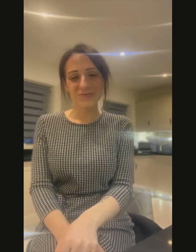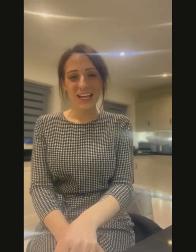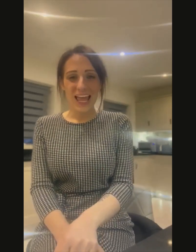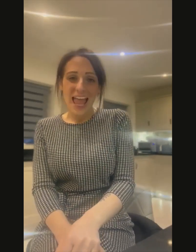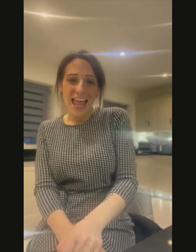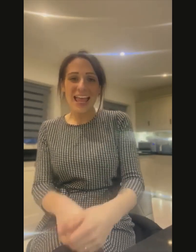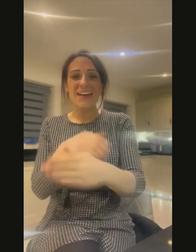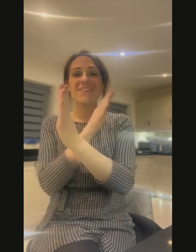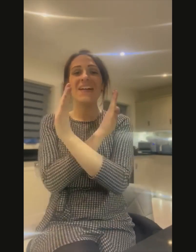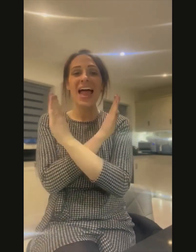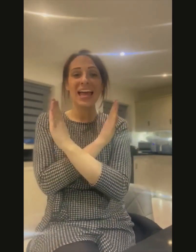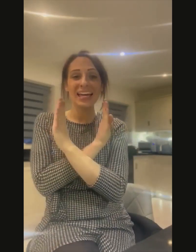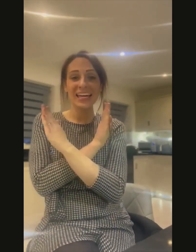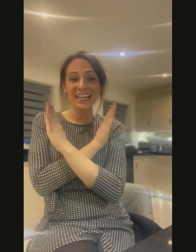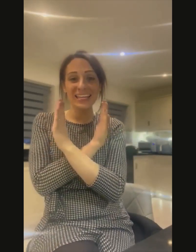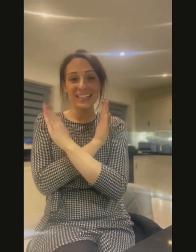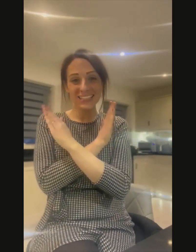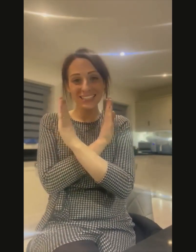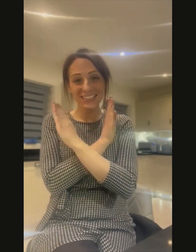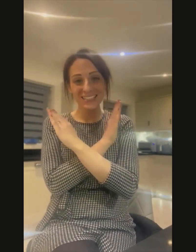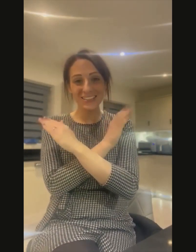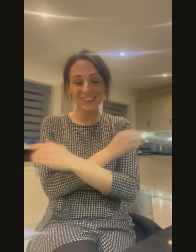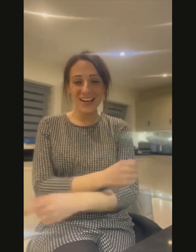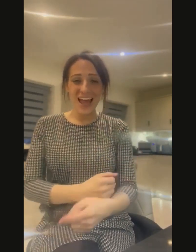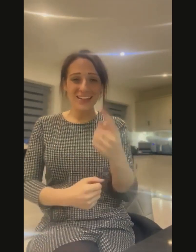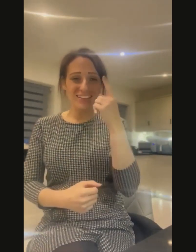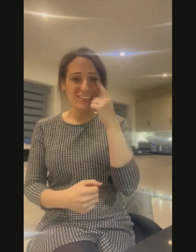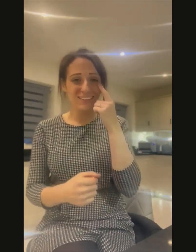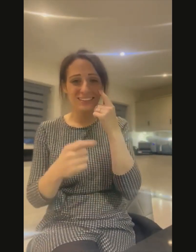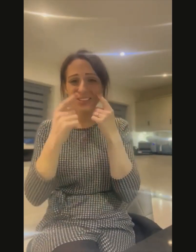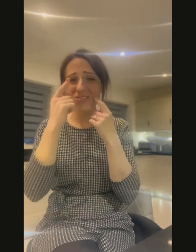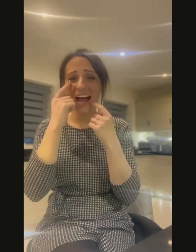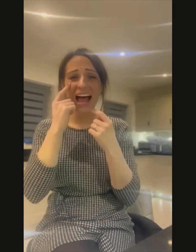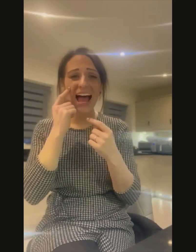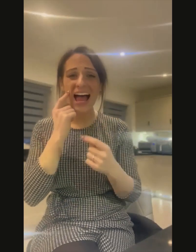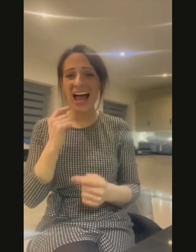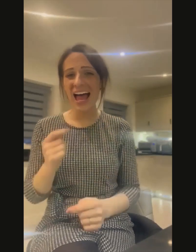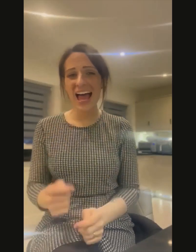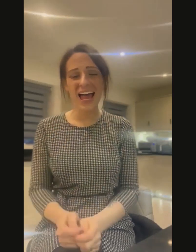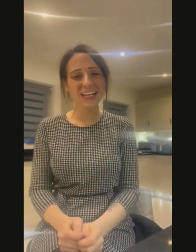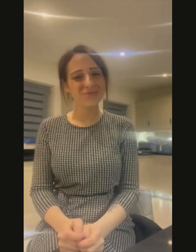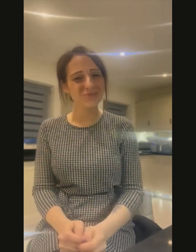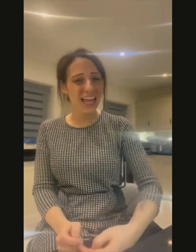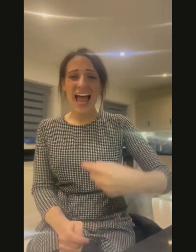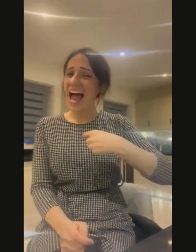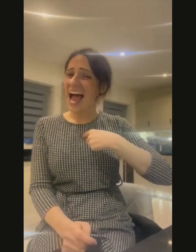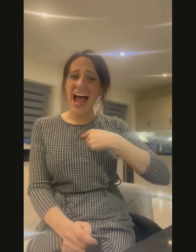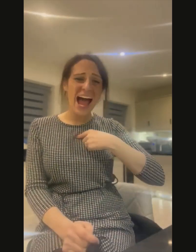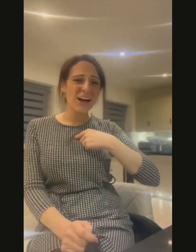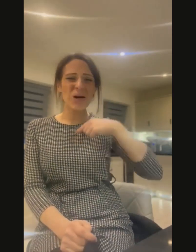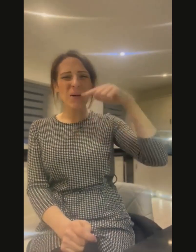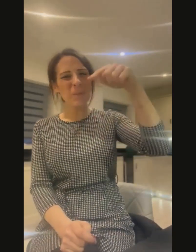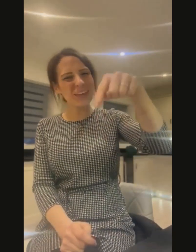If angels cry, oh, I'll be